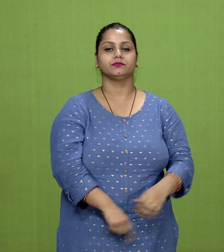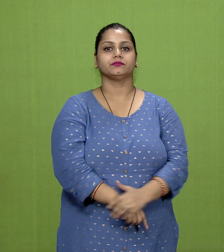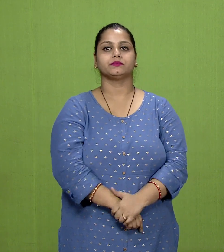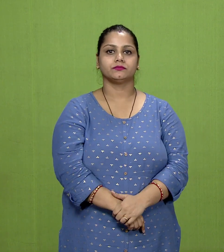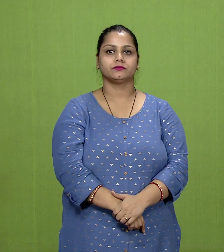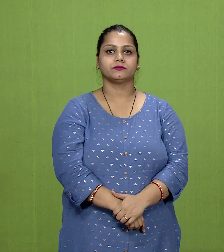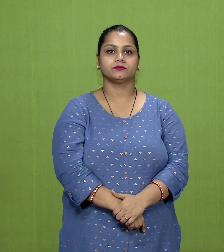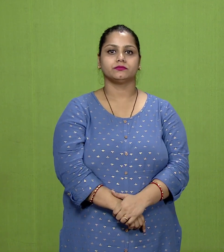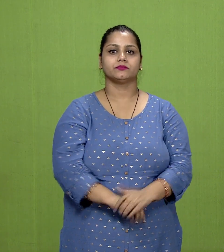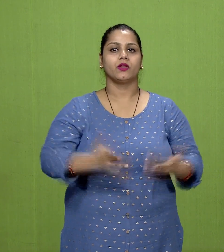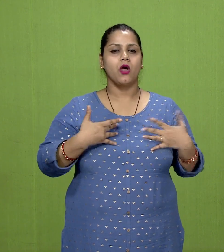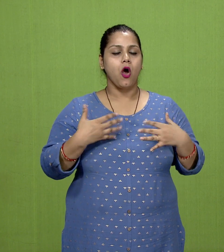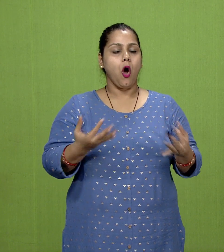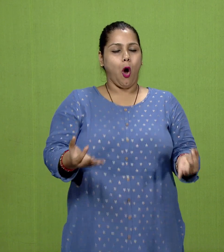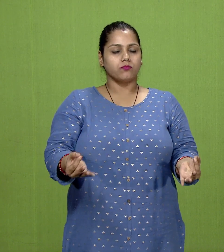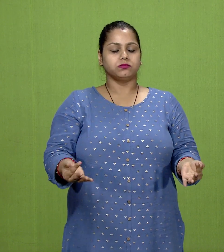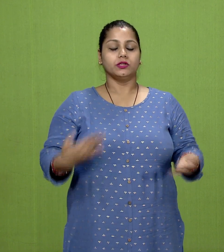Kailiveshi. Brahmacharya.